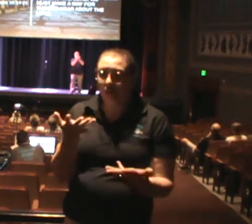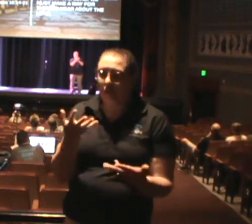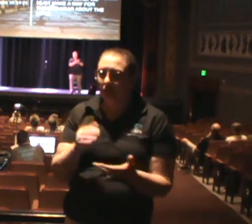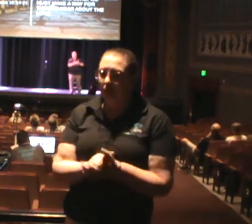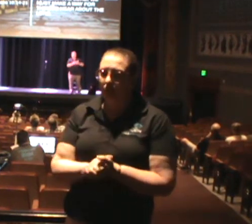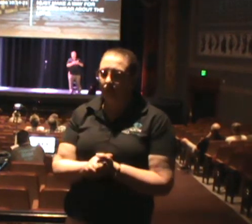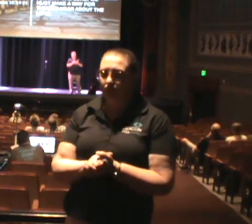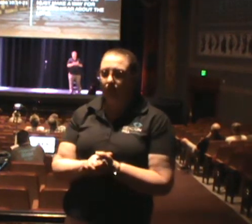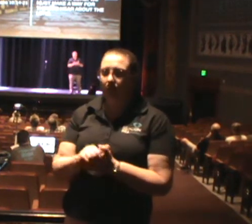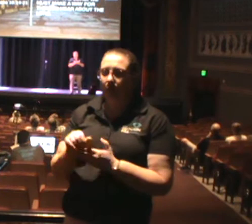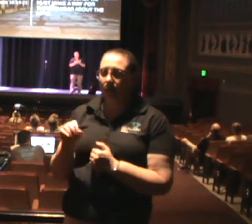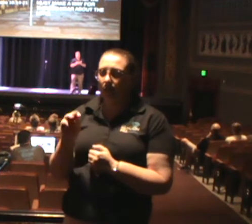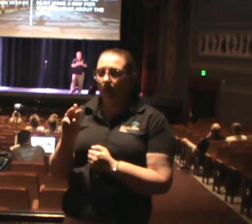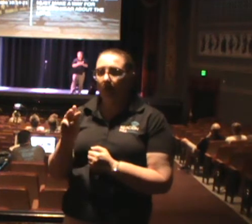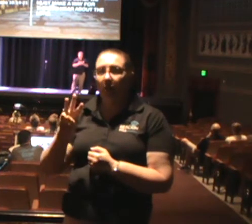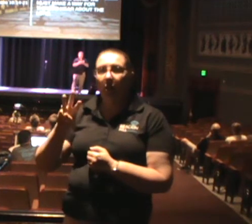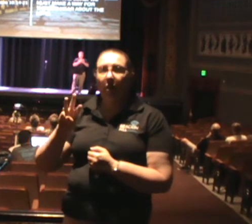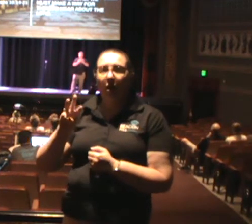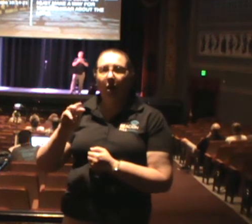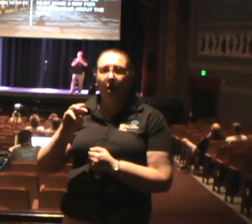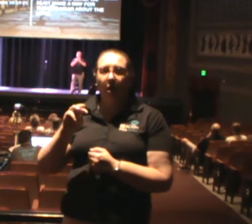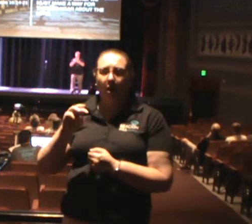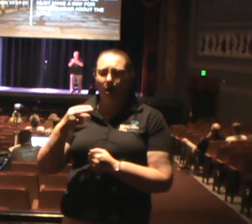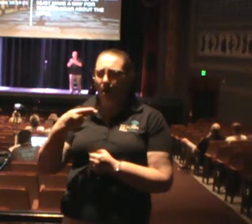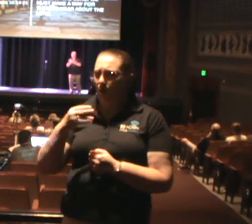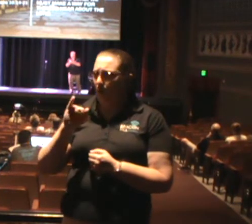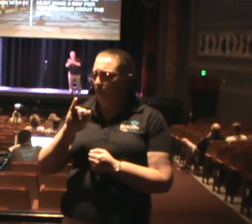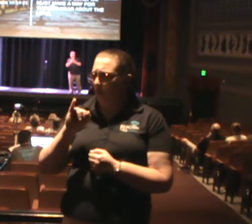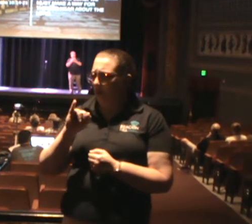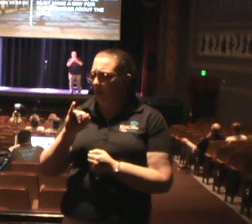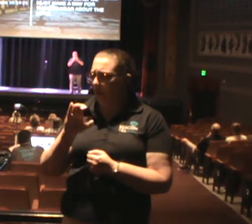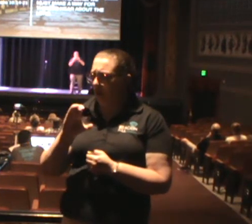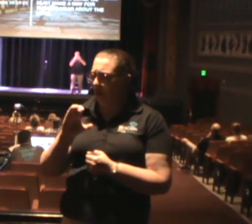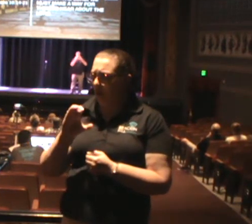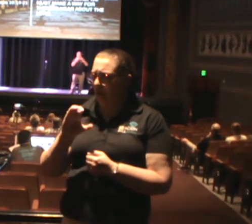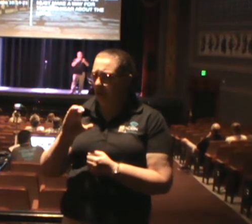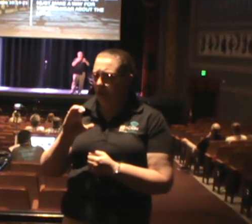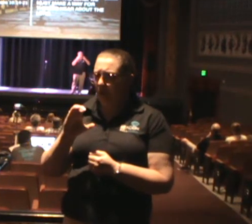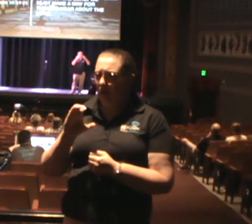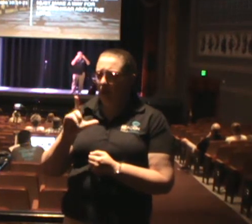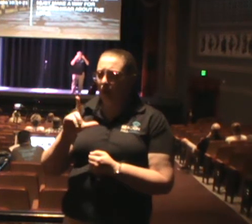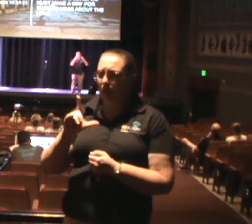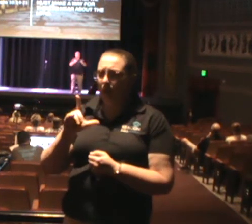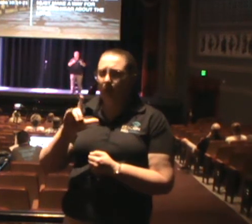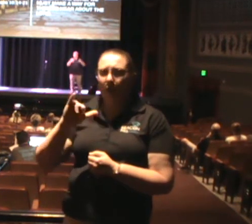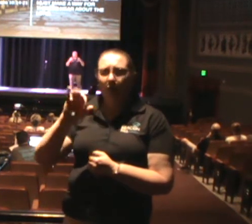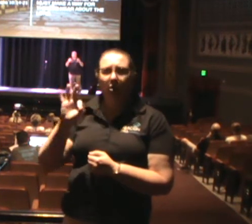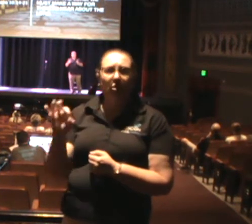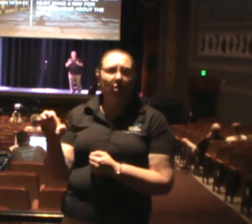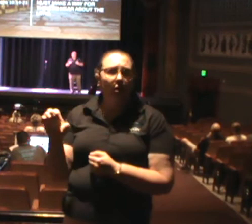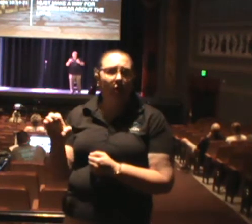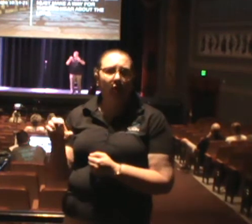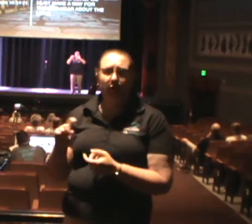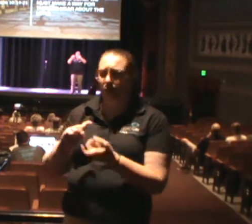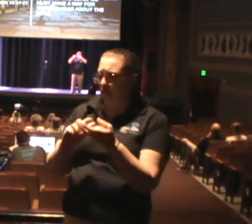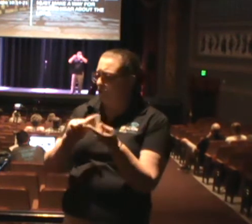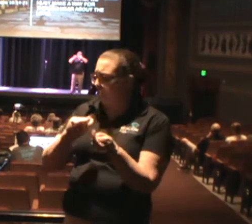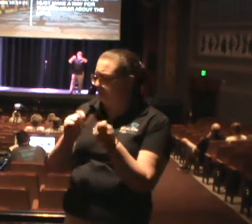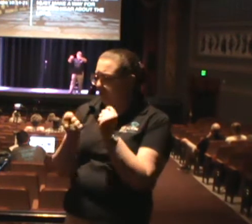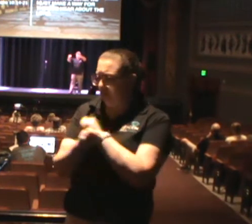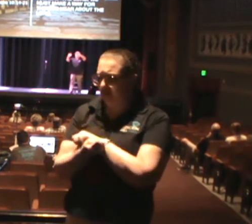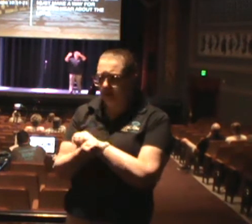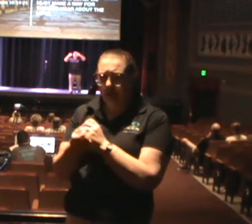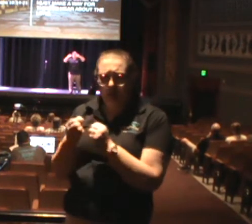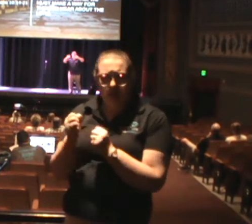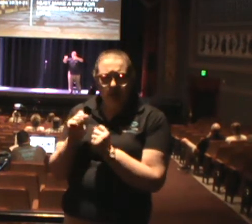literally translating as fast as they can Bibles into people's language, and they only have a limited amount of time and resources, but they are getting